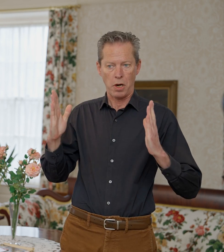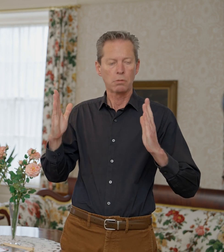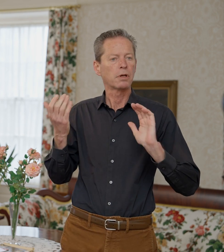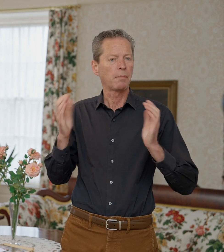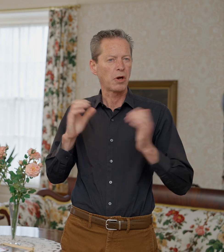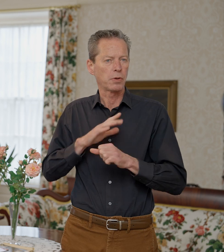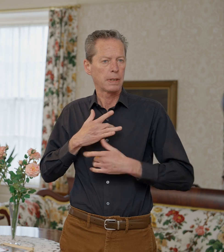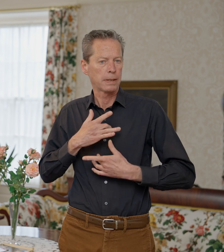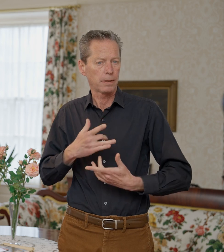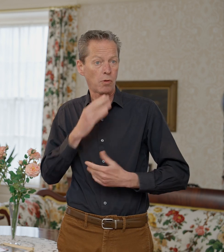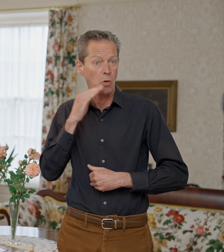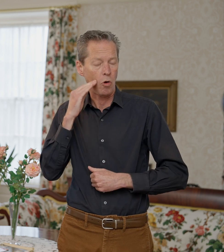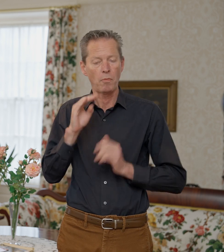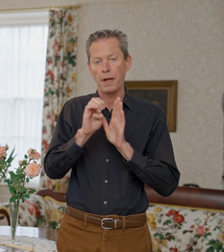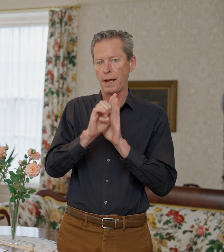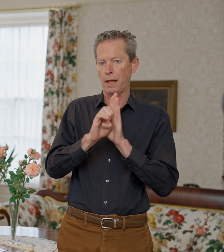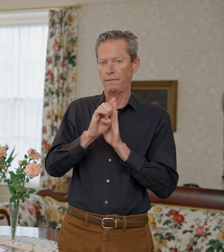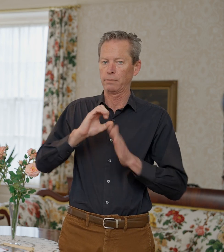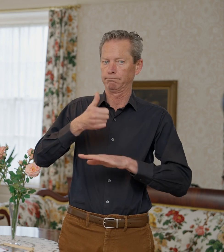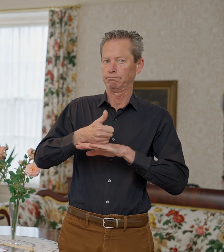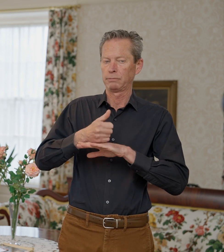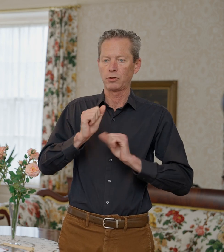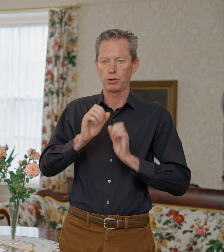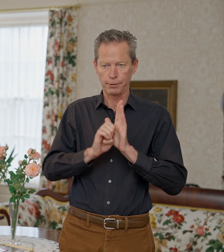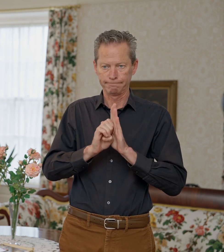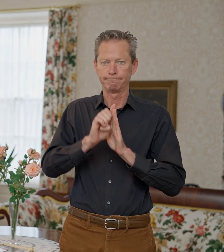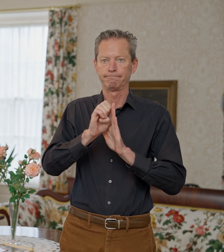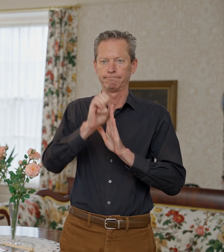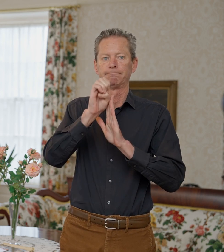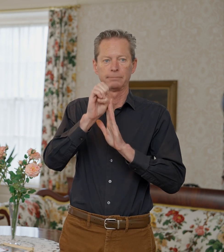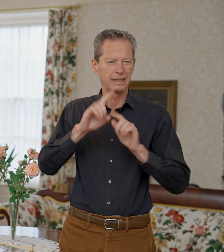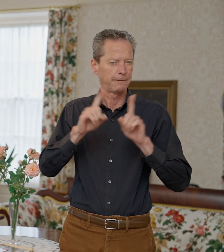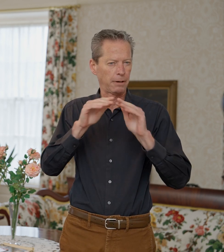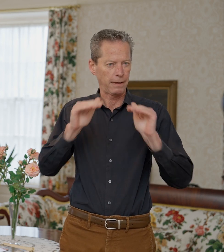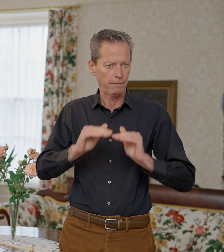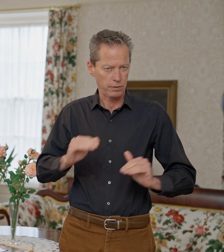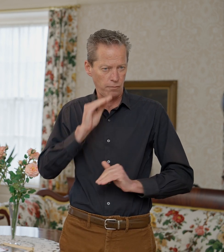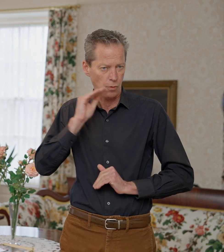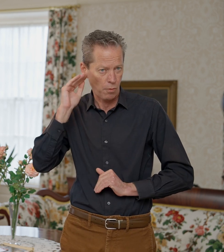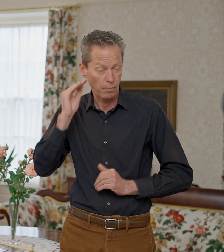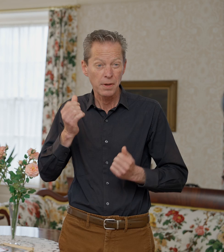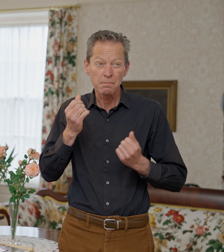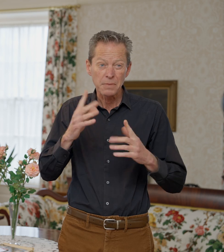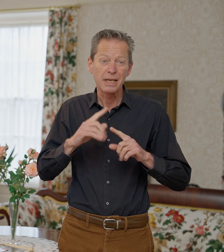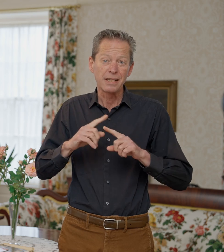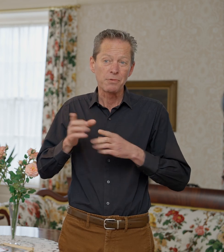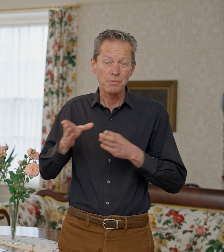An elevator was installed so she could get up and down the different levels, and in many ways Mr. Eastman gave her